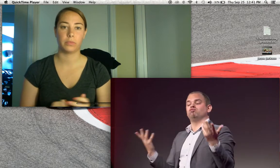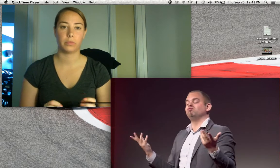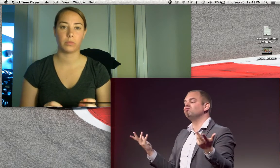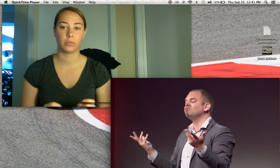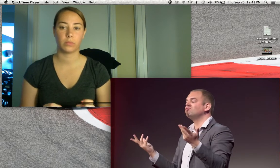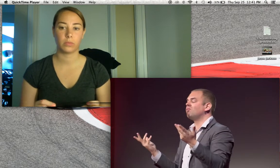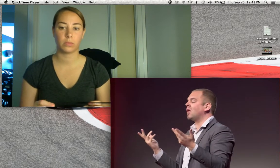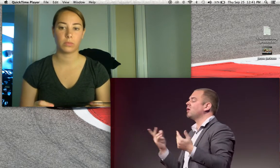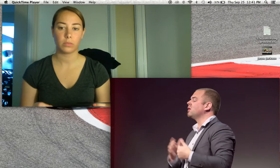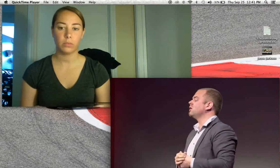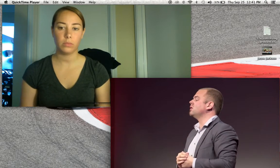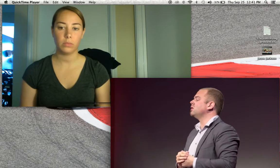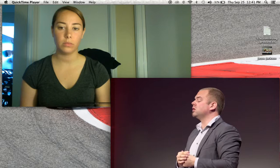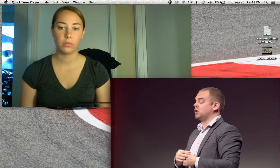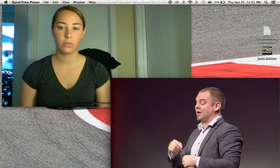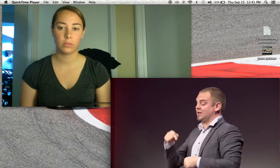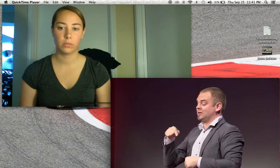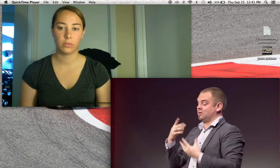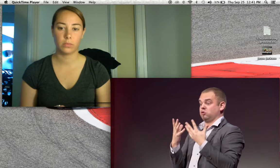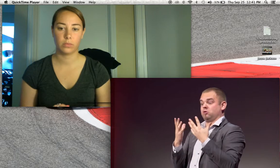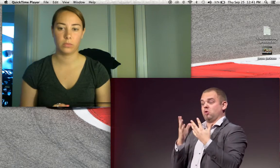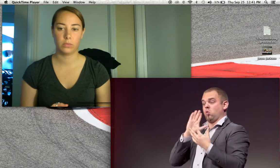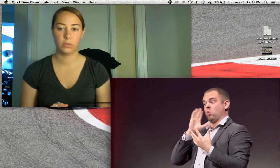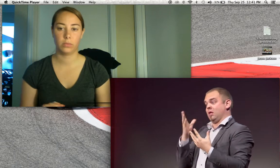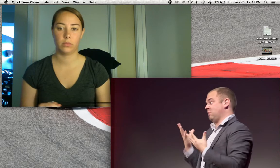extra cheese. And that's what you can do.